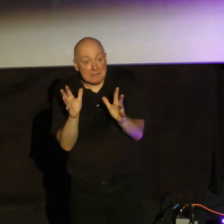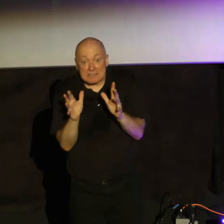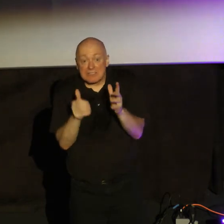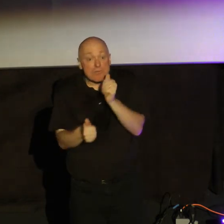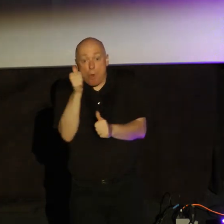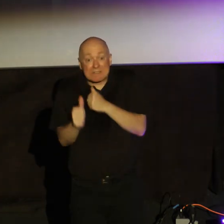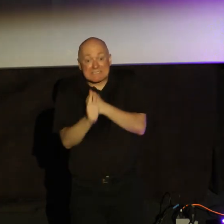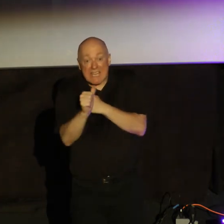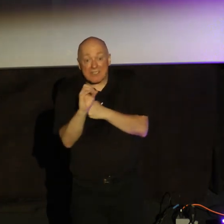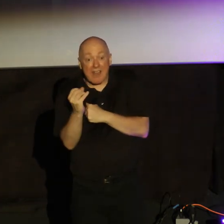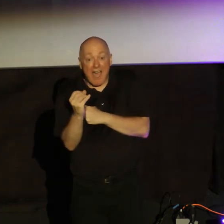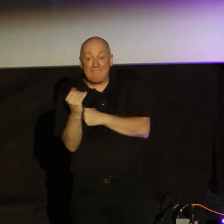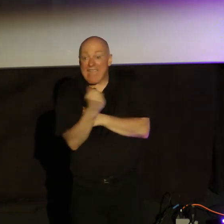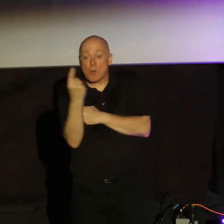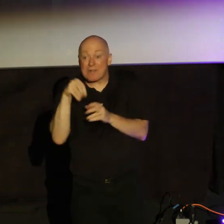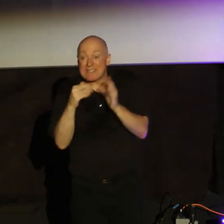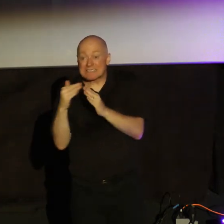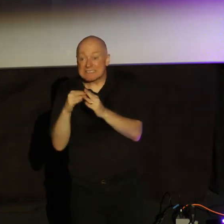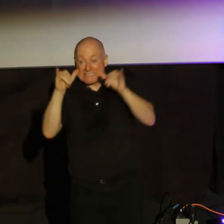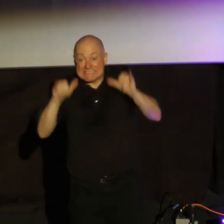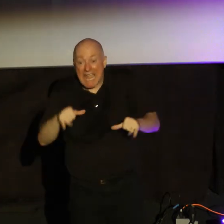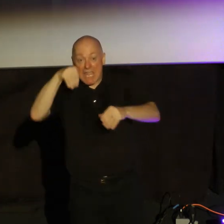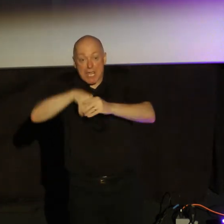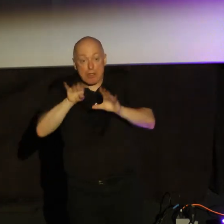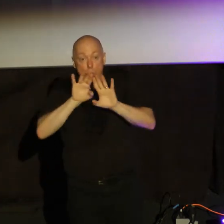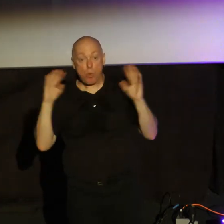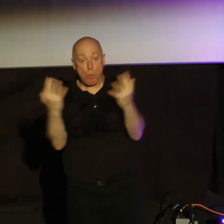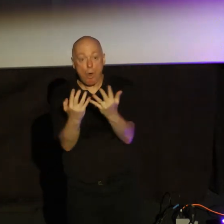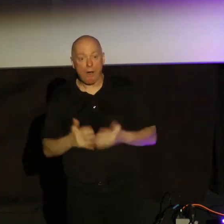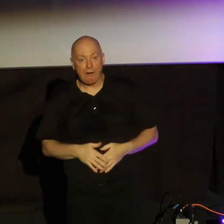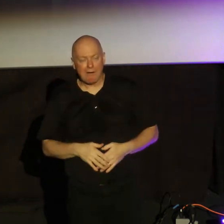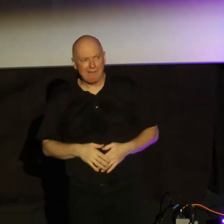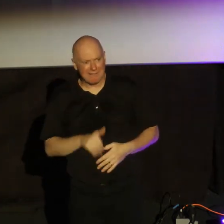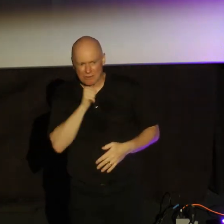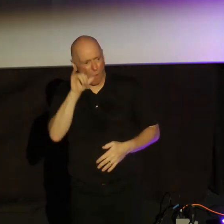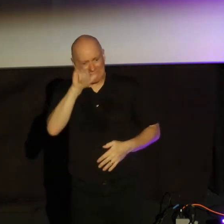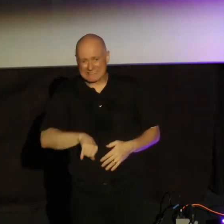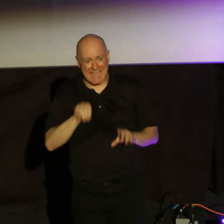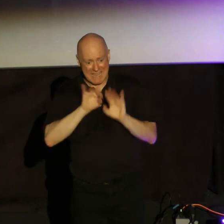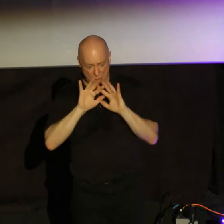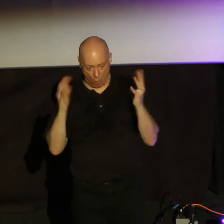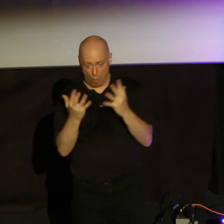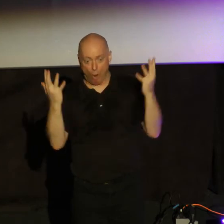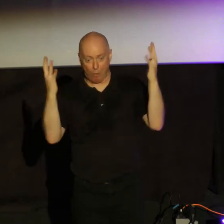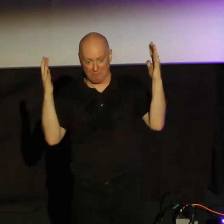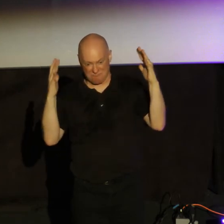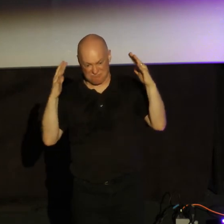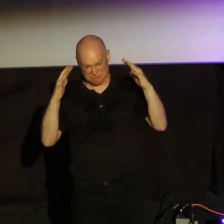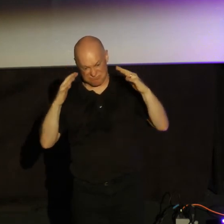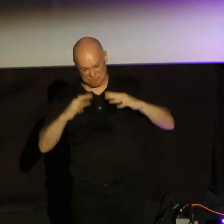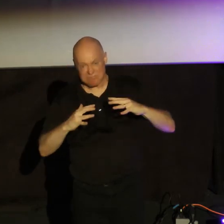in the city. She's staying in the wall. Don't stay in the wall. When it's falling down, you don't go there.